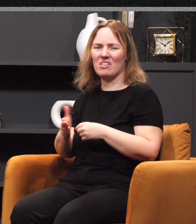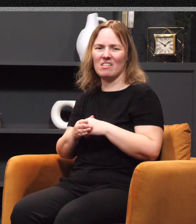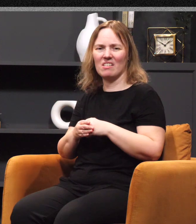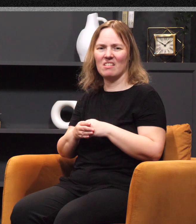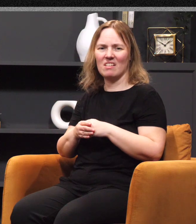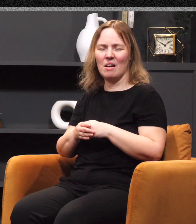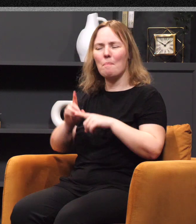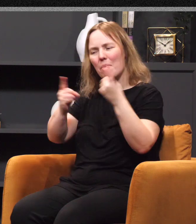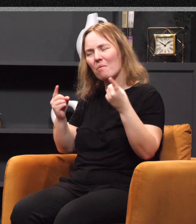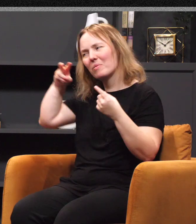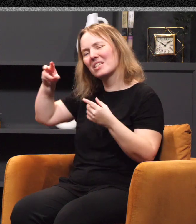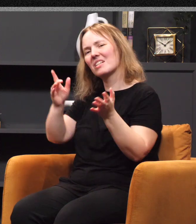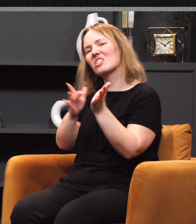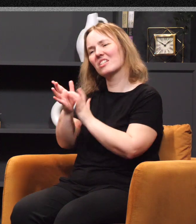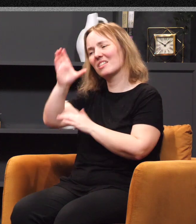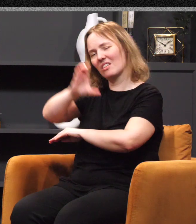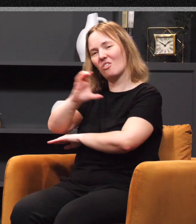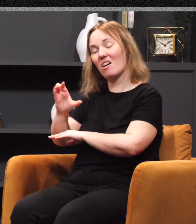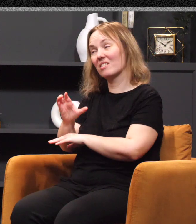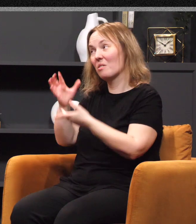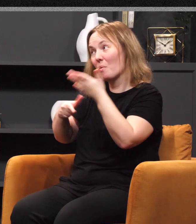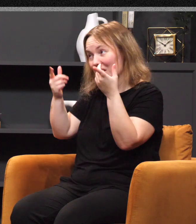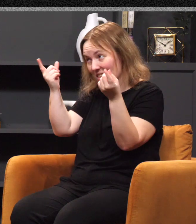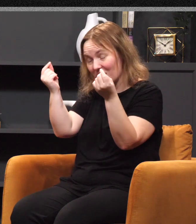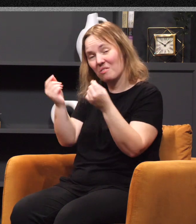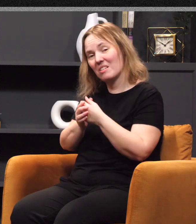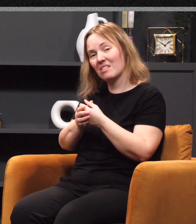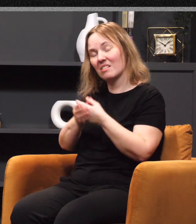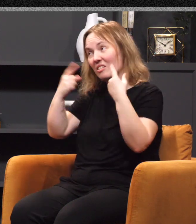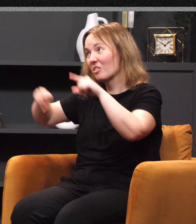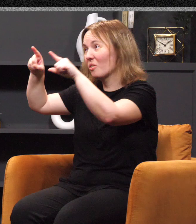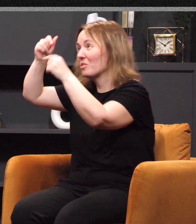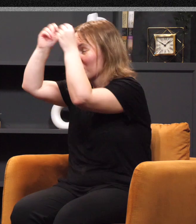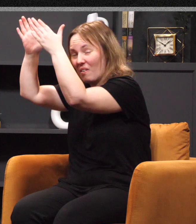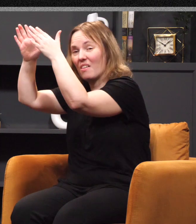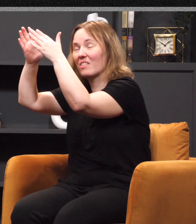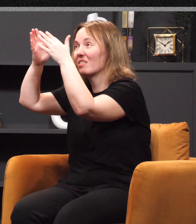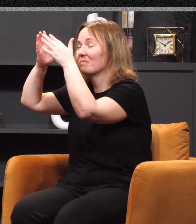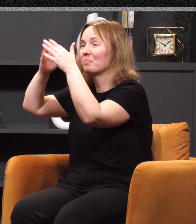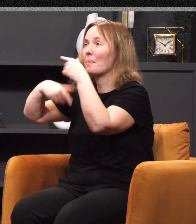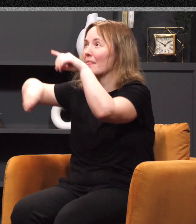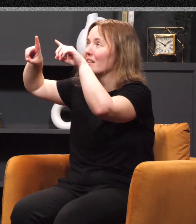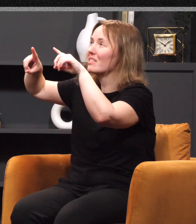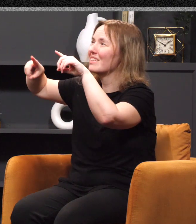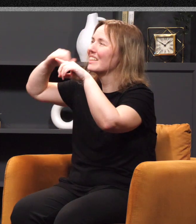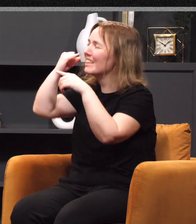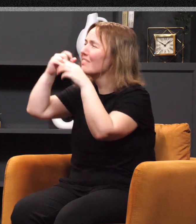see in Jesus in the cross is that what does he do? He comes to his Father and he says, Father, on three occasions, if it's possible,